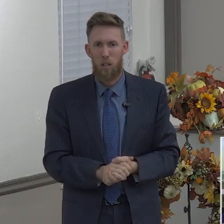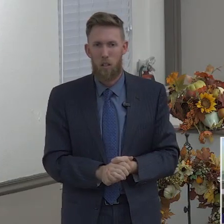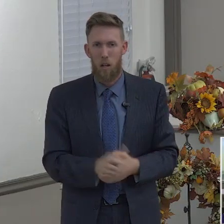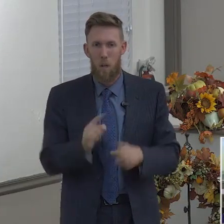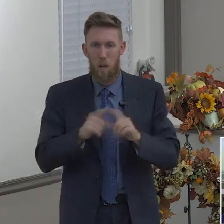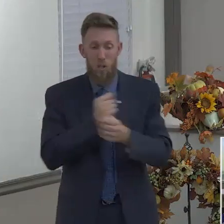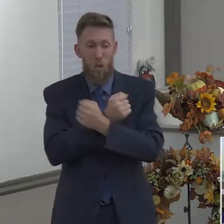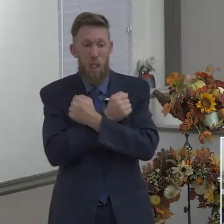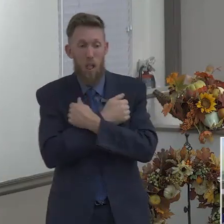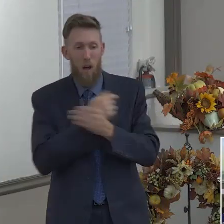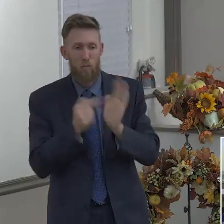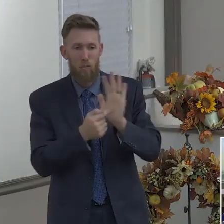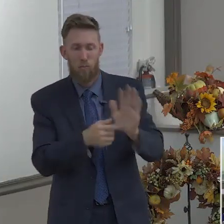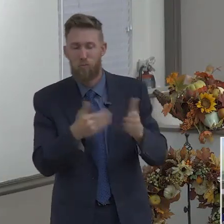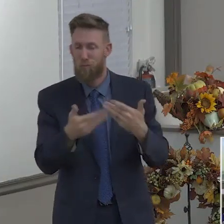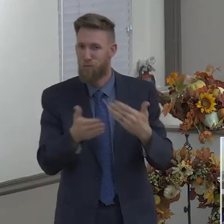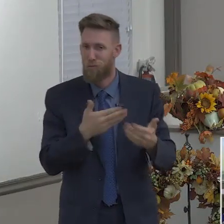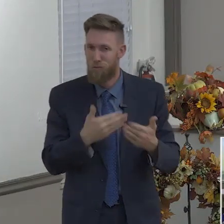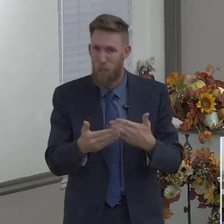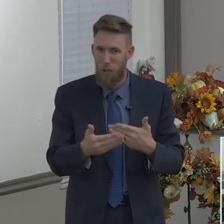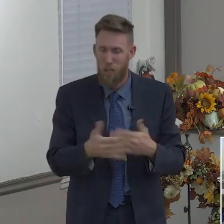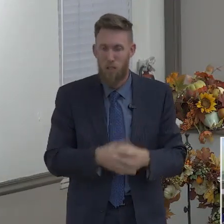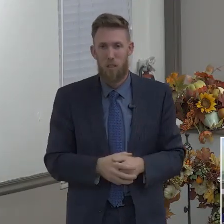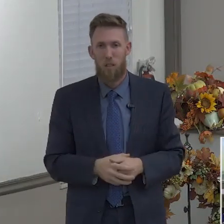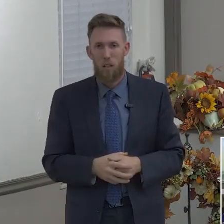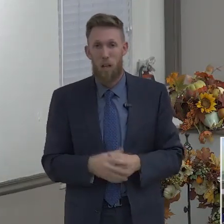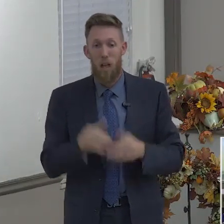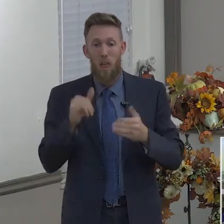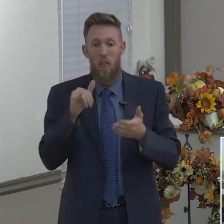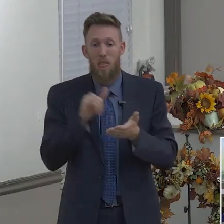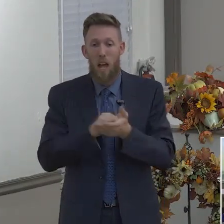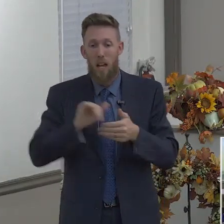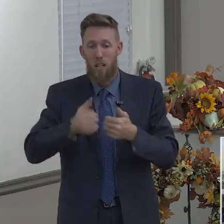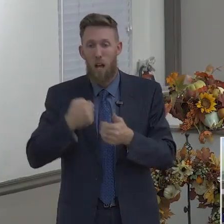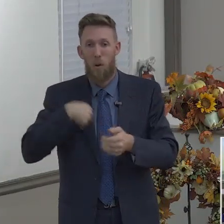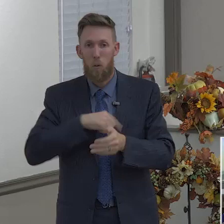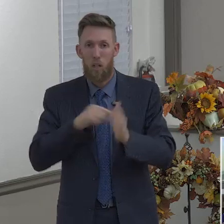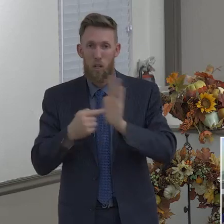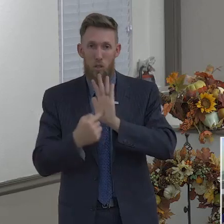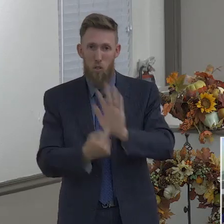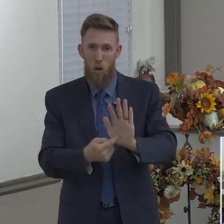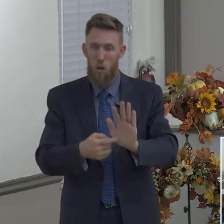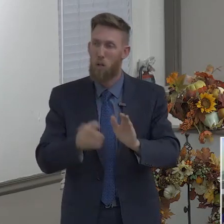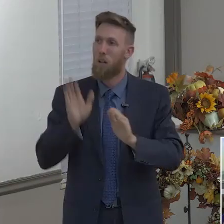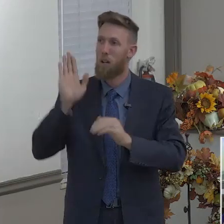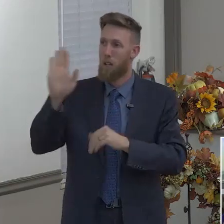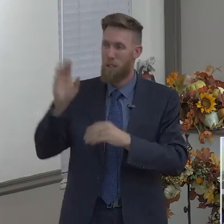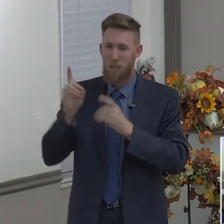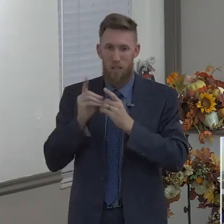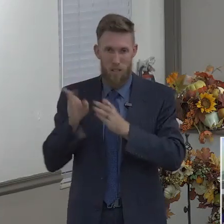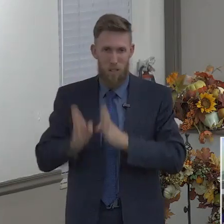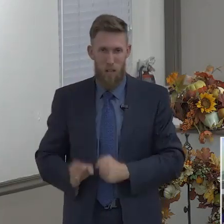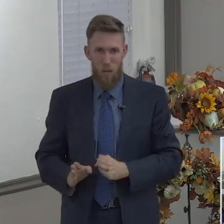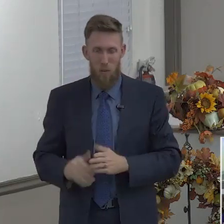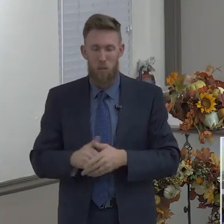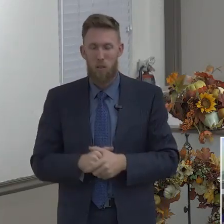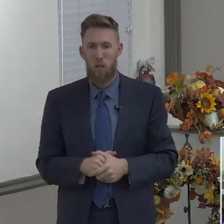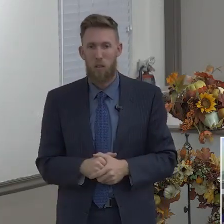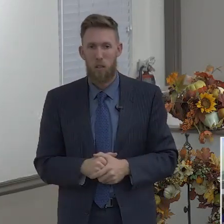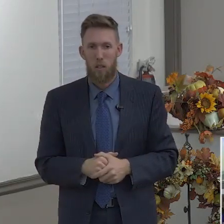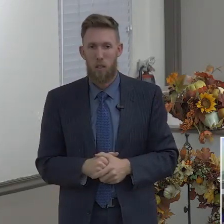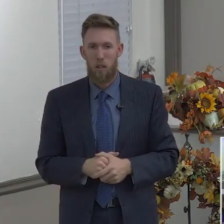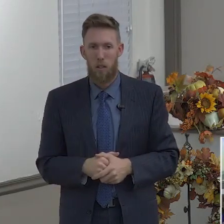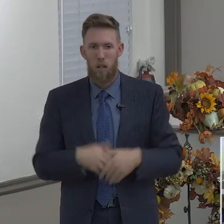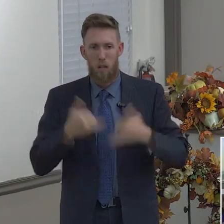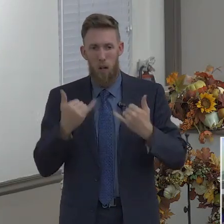they're going to know that we're the disciples of Jesus Christ. So God says, to this faith, we're going to add virtue into virtue,